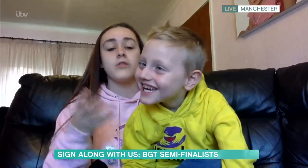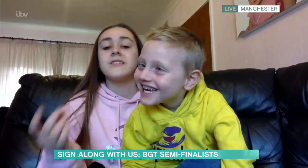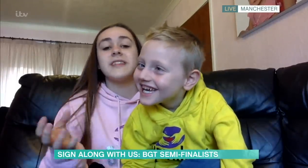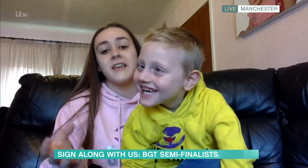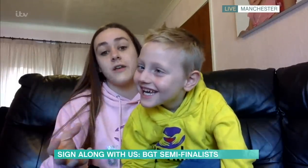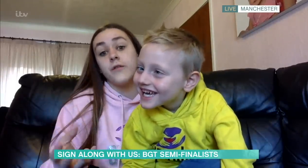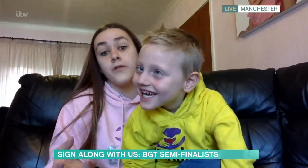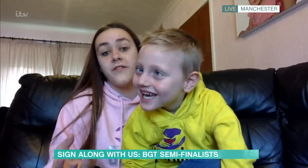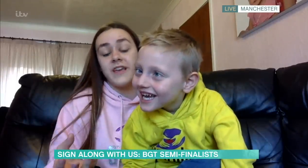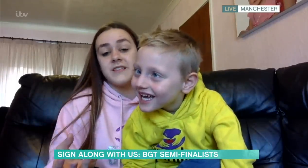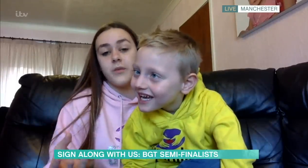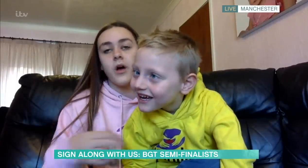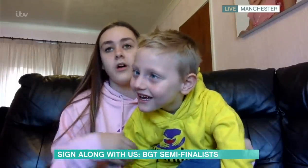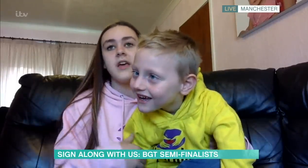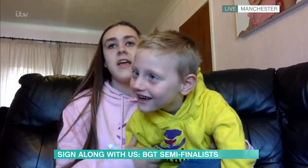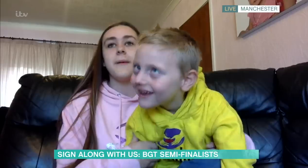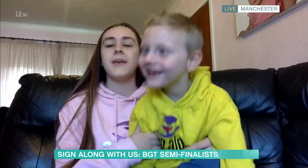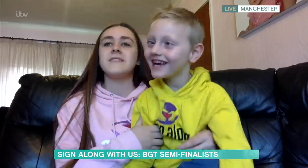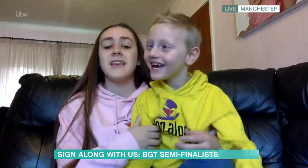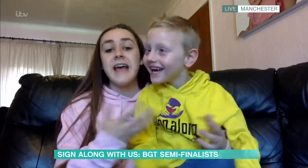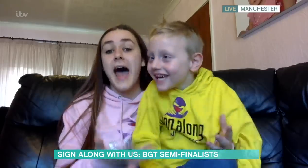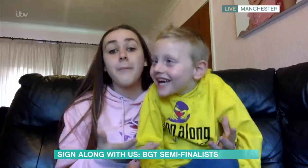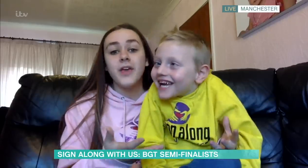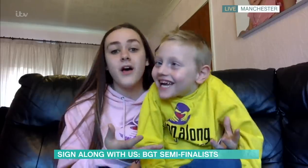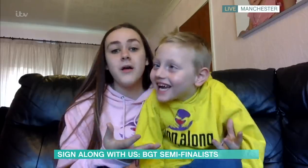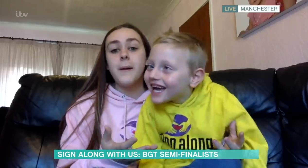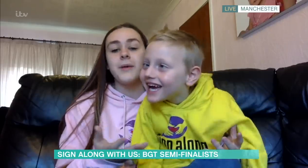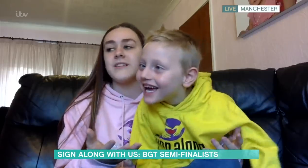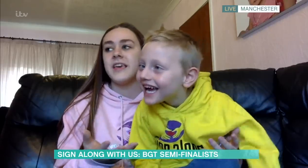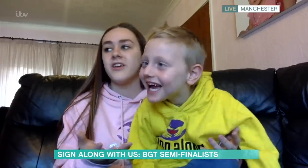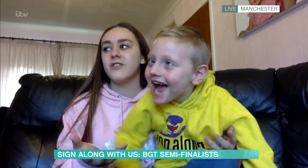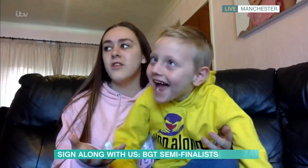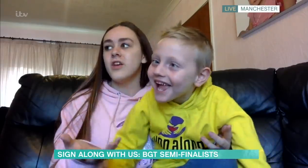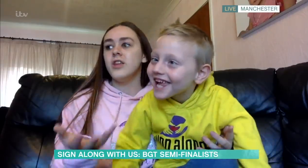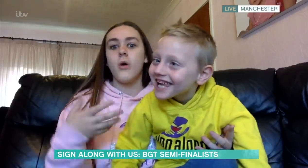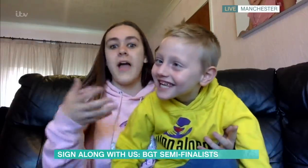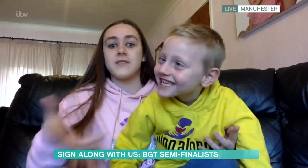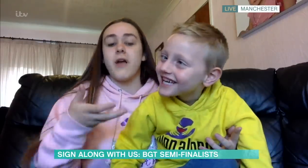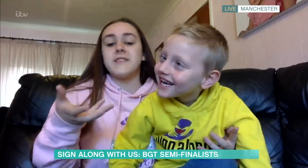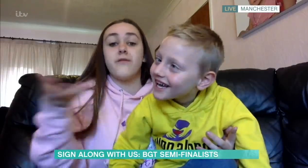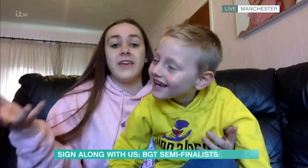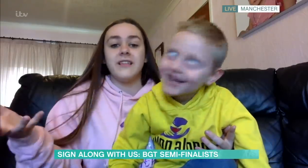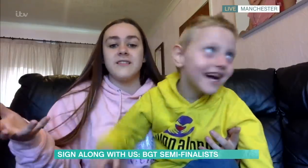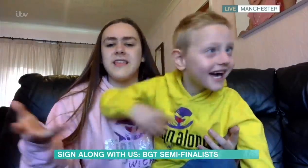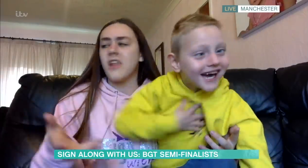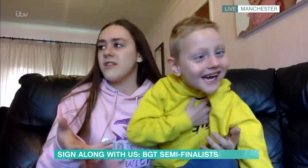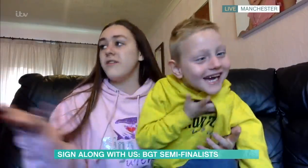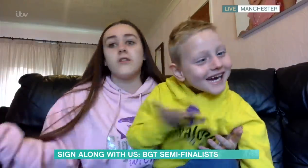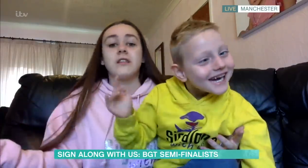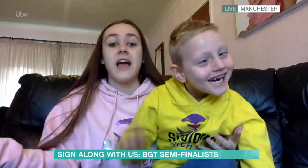understanding of other things in the world. It means that he's happier because he can, you know, express his feelings and tell us if he doesn't like